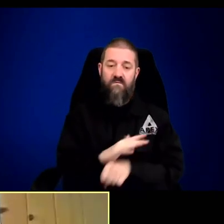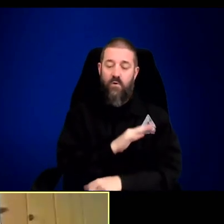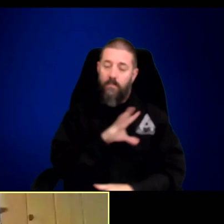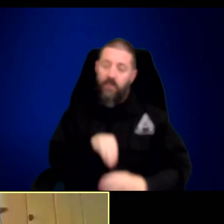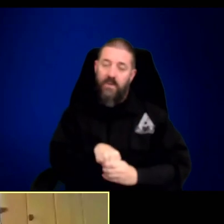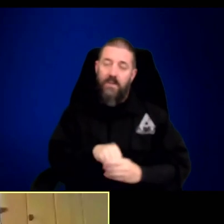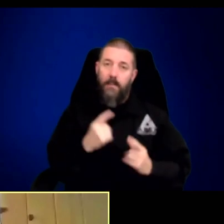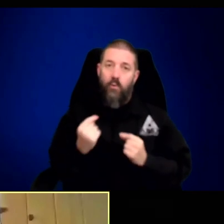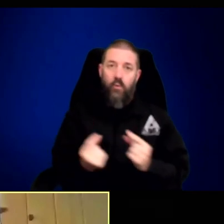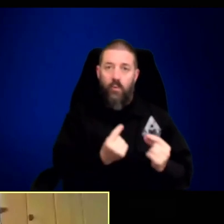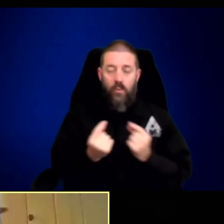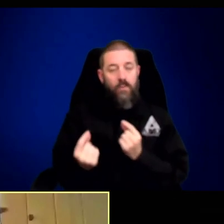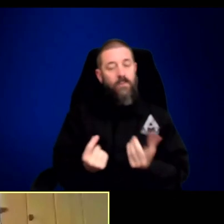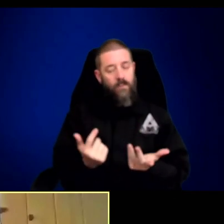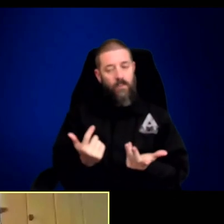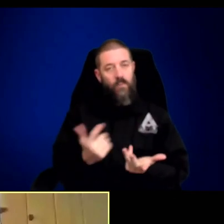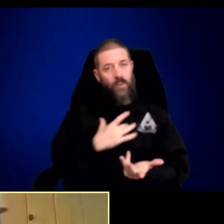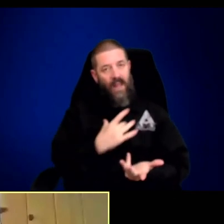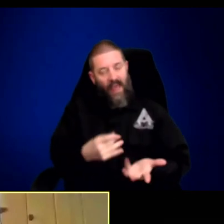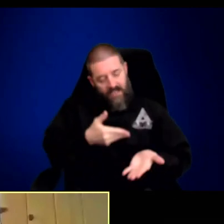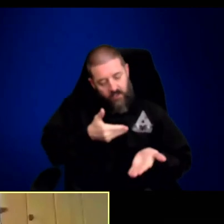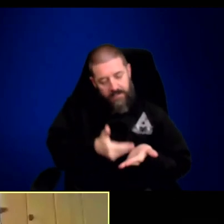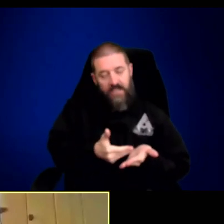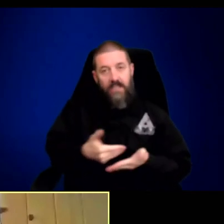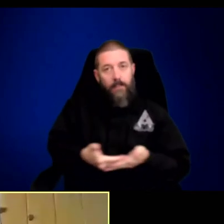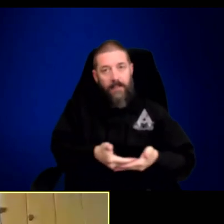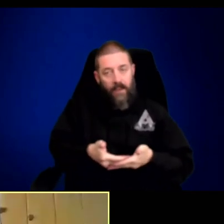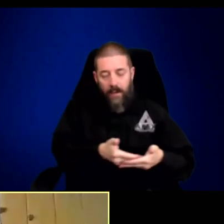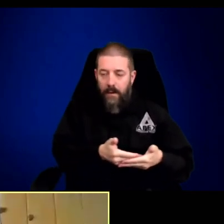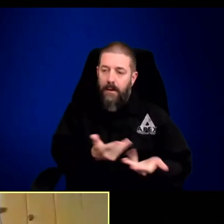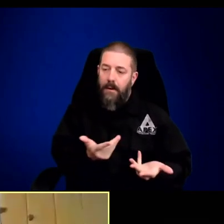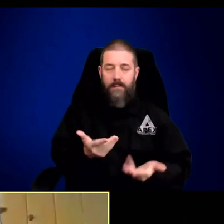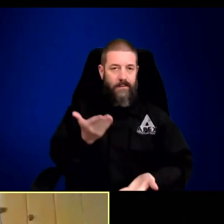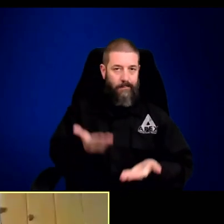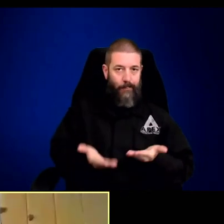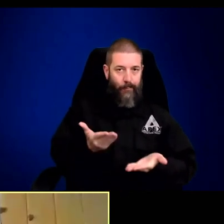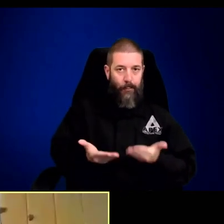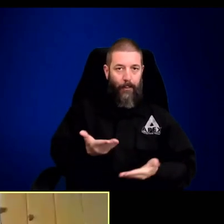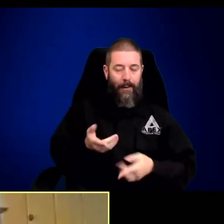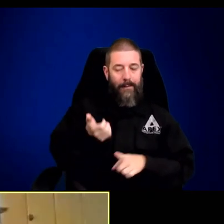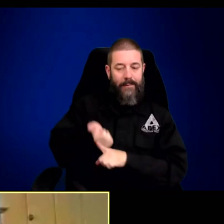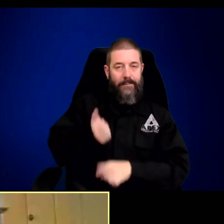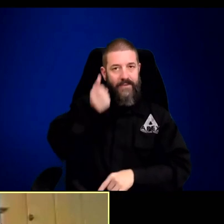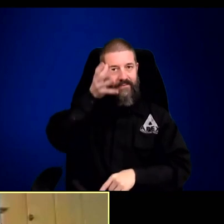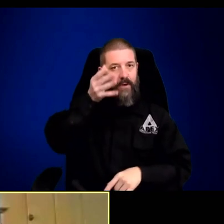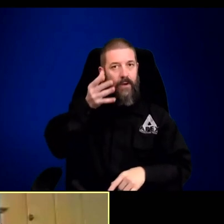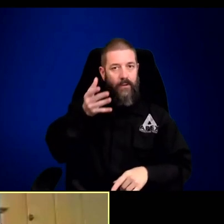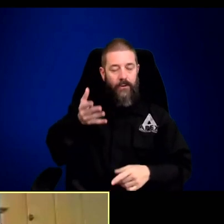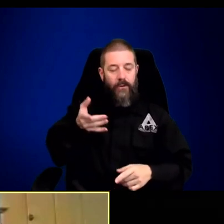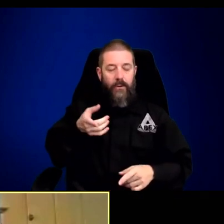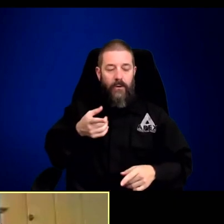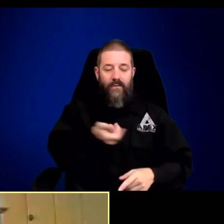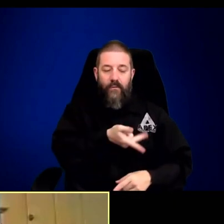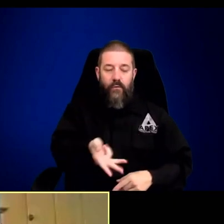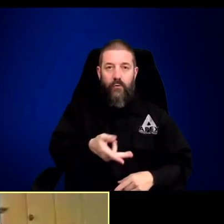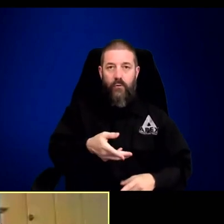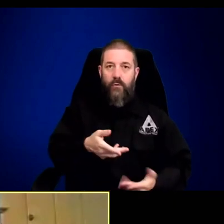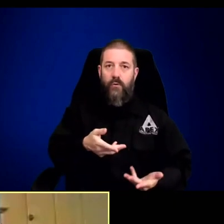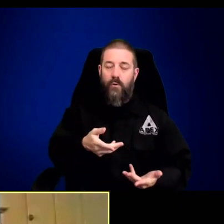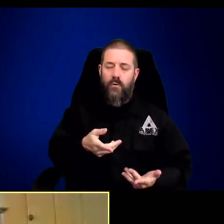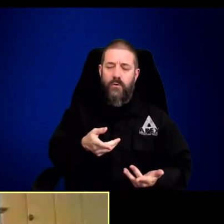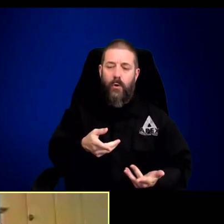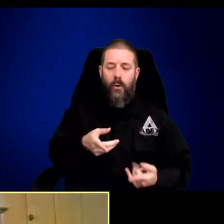is his cousin. The younger guy seems to be very respectful, doesn't mistreat the old guy. The guy is certainly